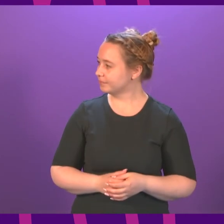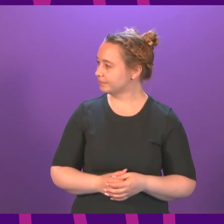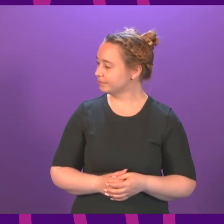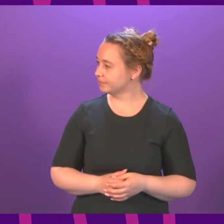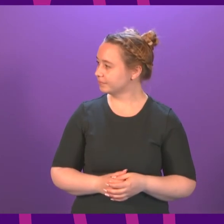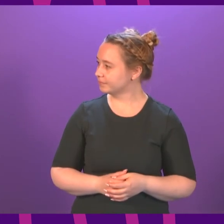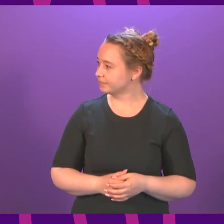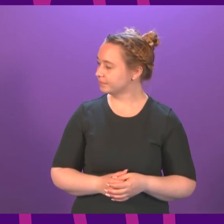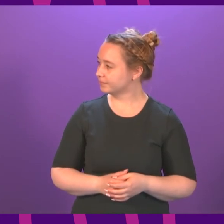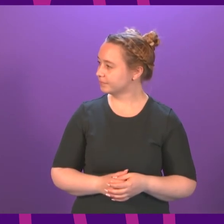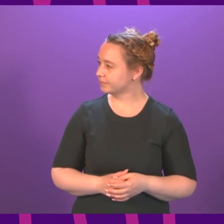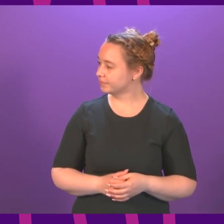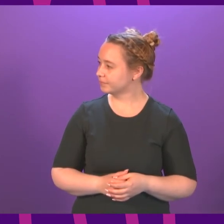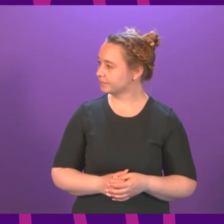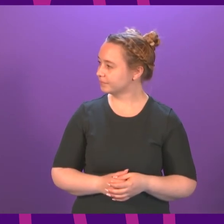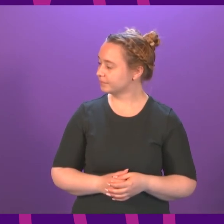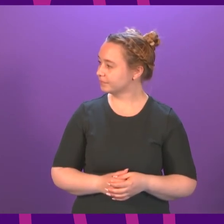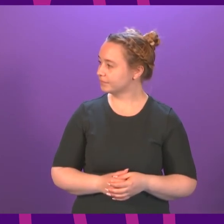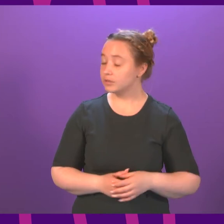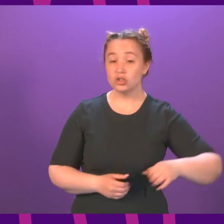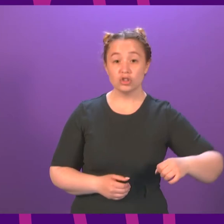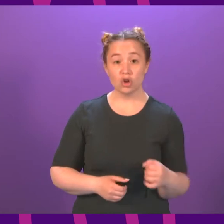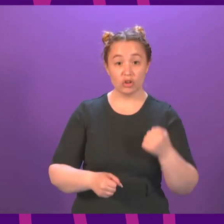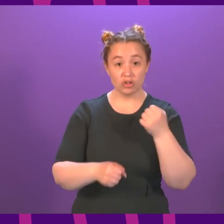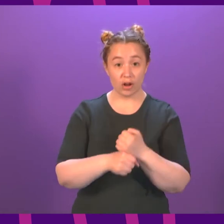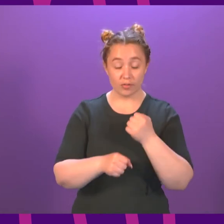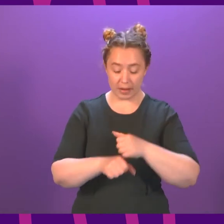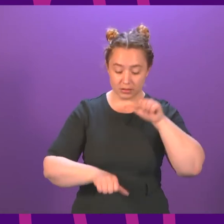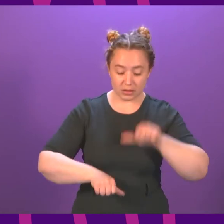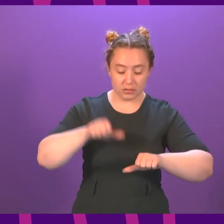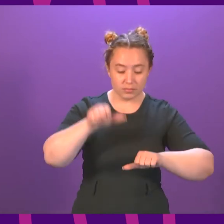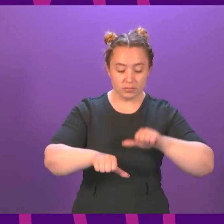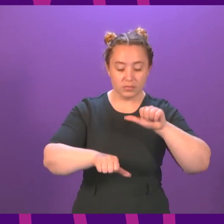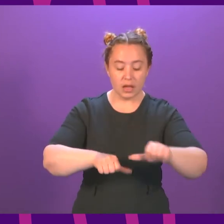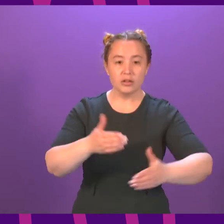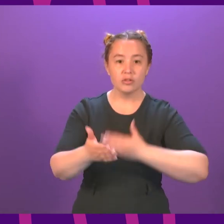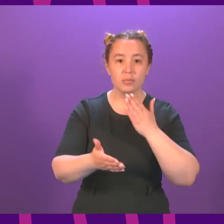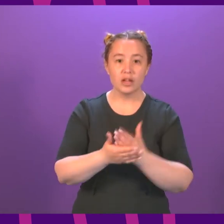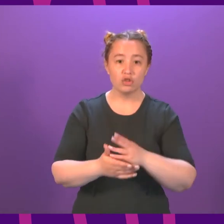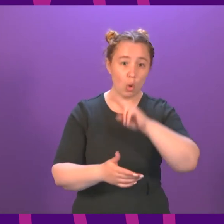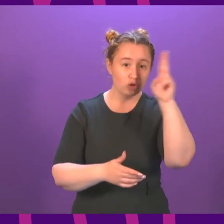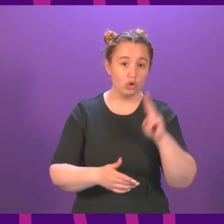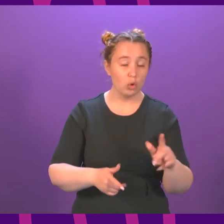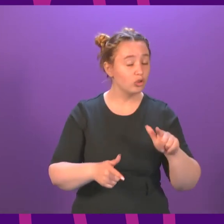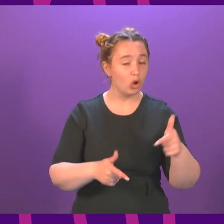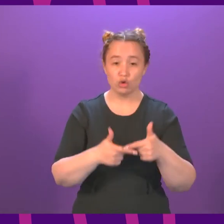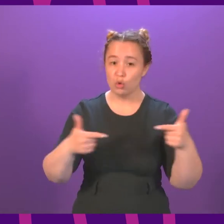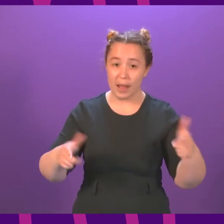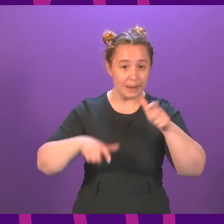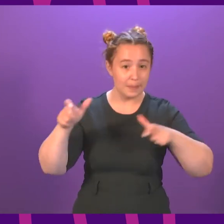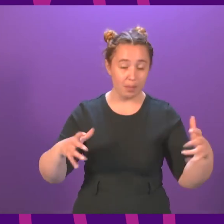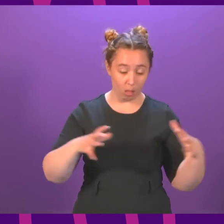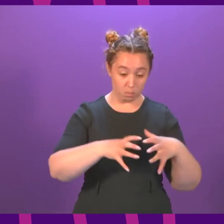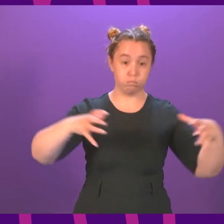Minister what steps the Scottish Government is taking to ensure there are sufficient resources in place to prevent schools from exceeding maximum class size limits